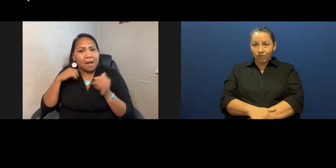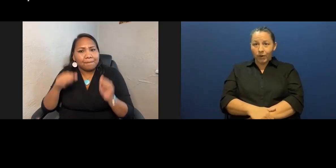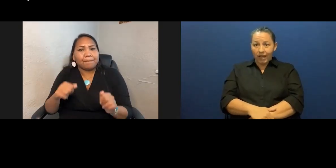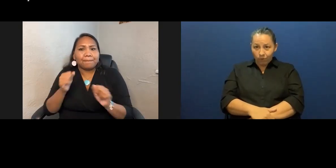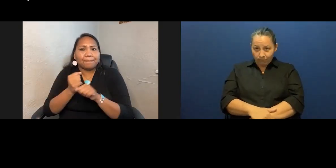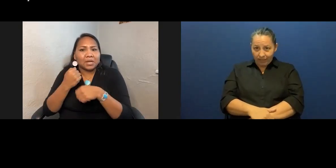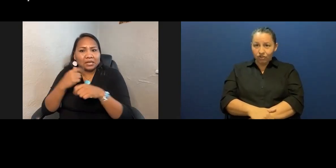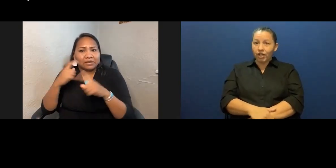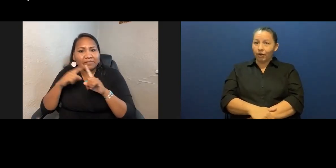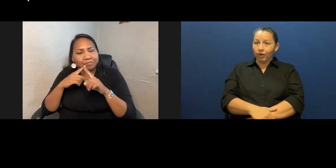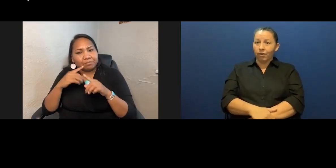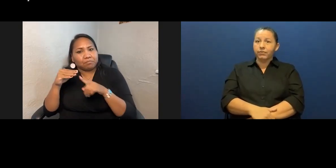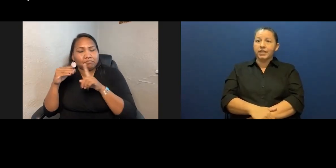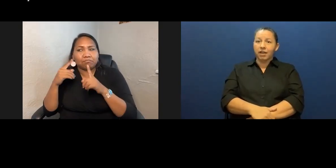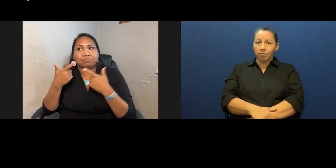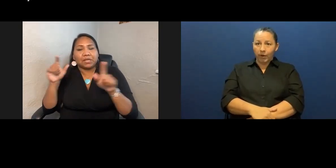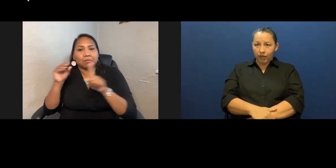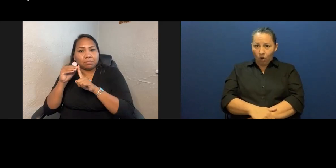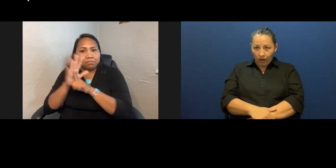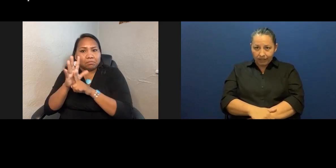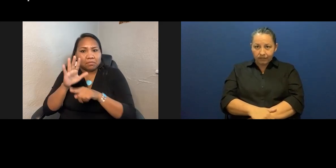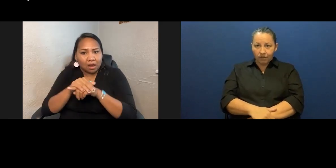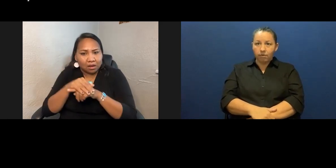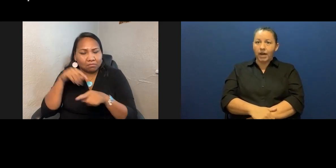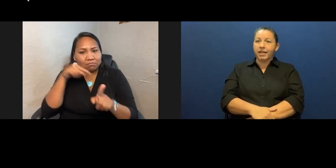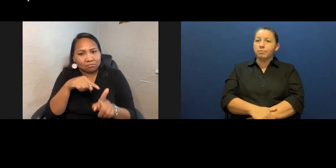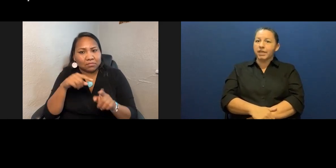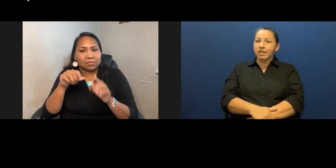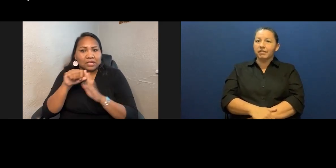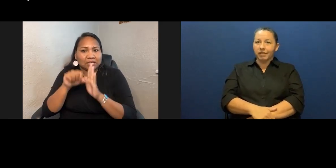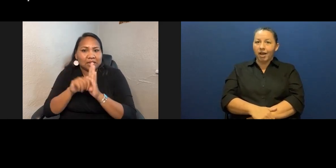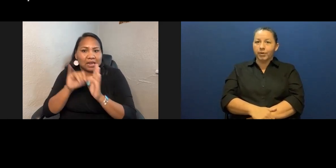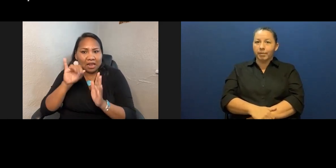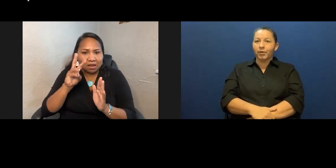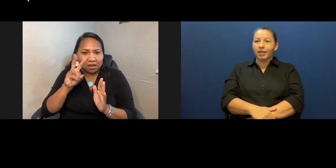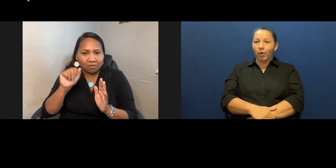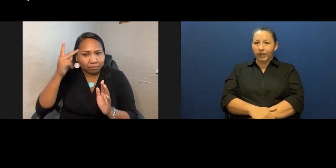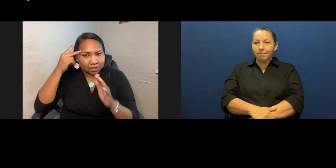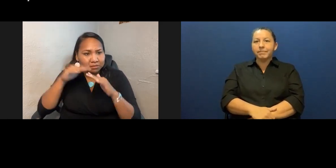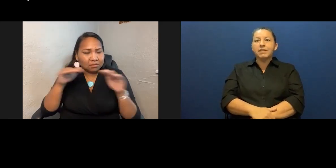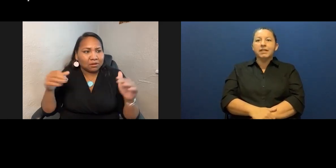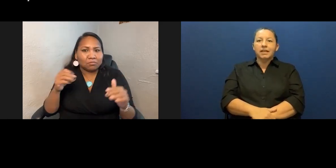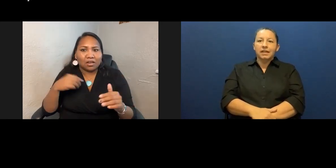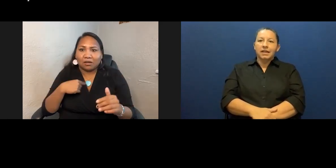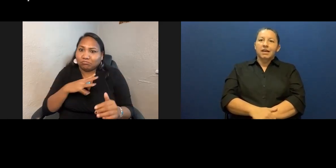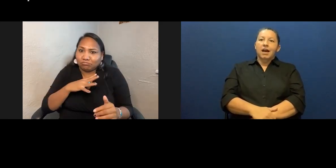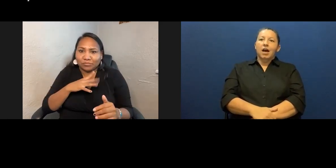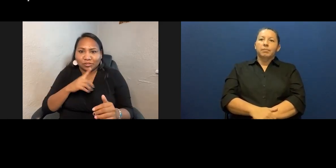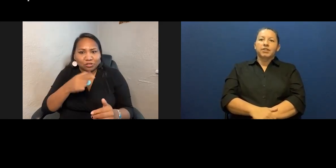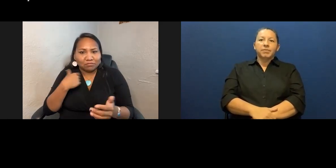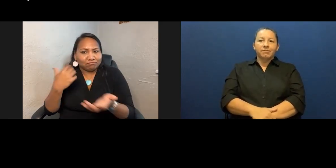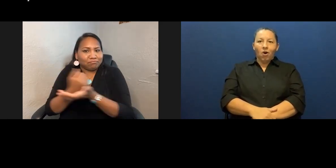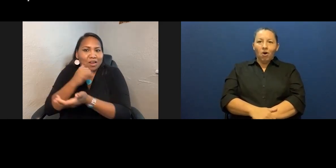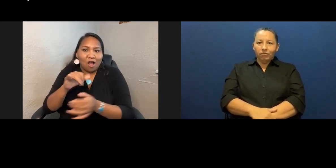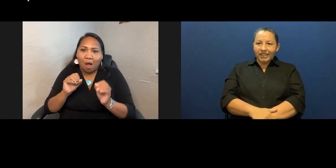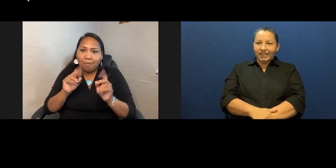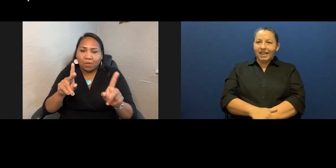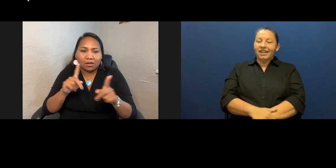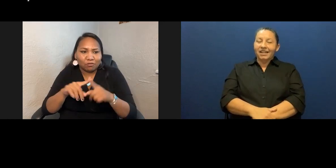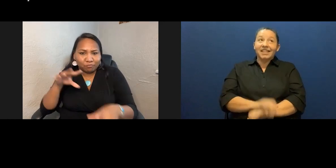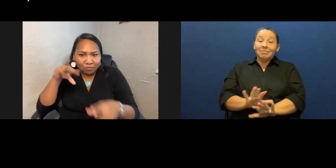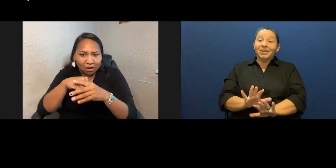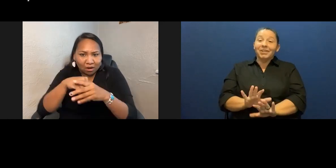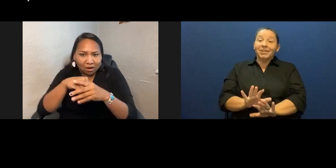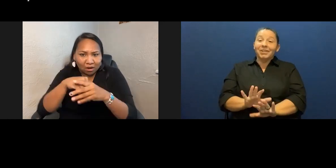encouraged me to go ahead for the Vice Chair of the Native American Caucus of the IDP, the Iowa Democratic Party. But to be involved